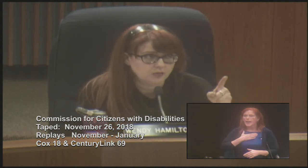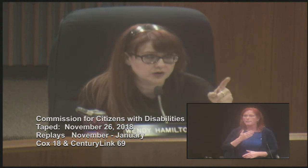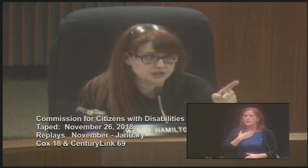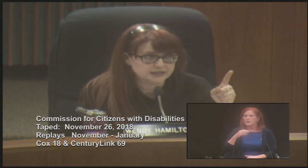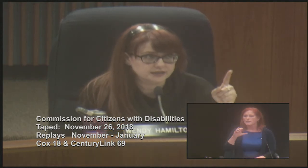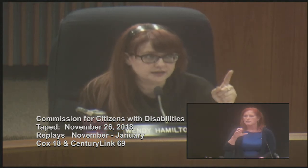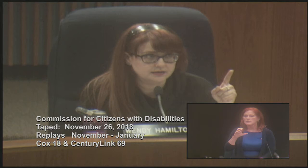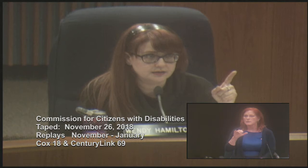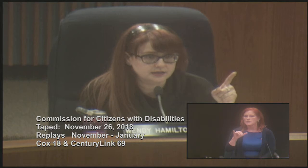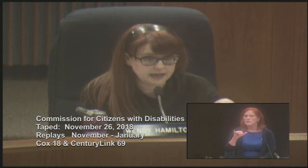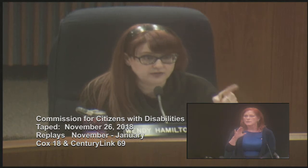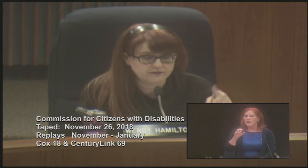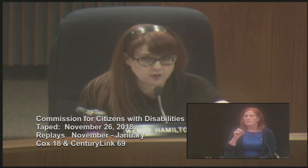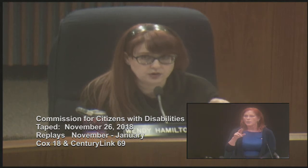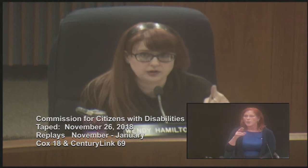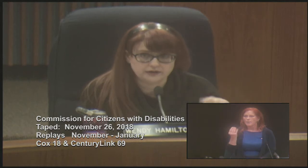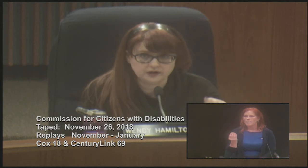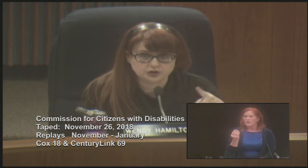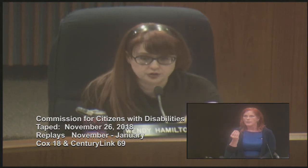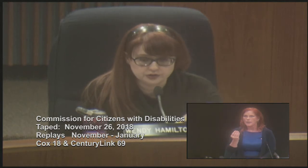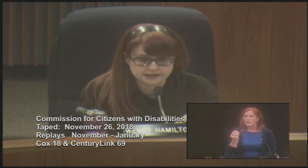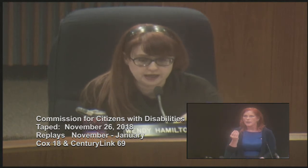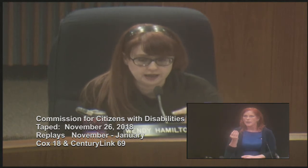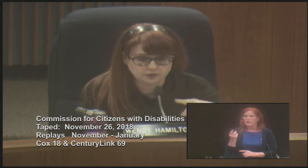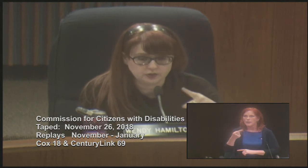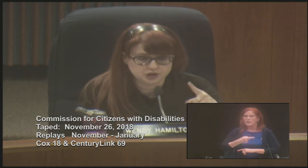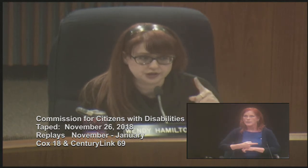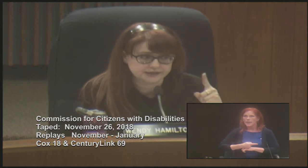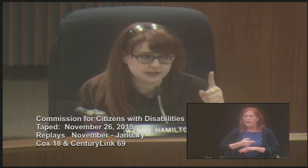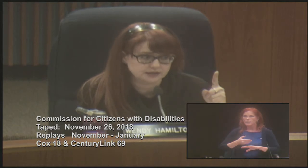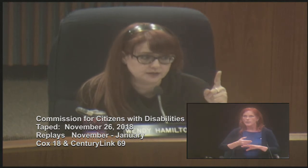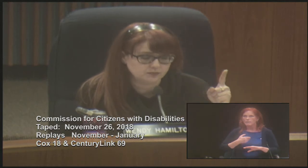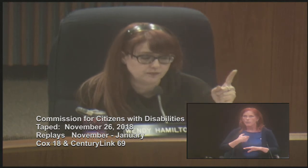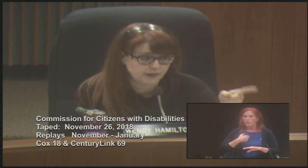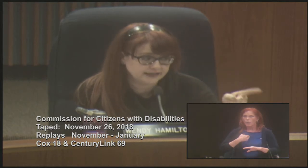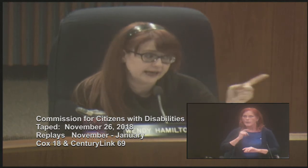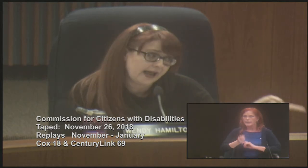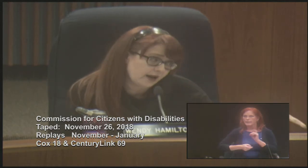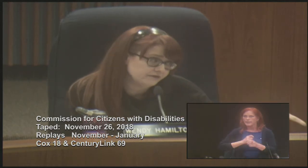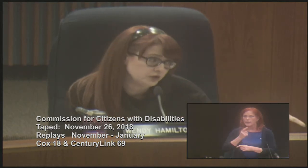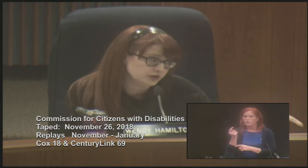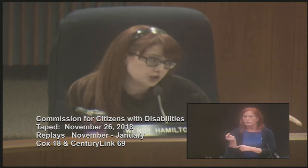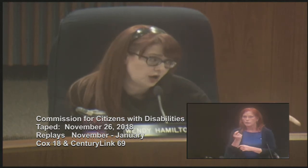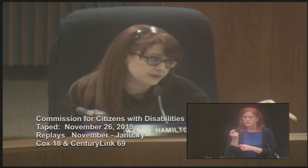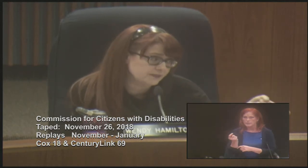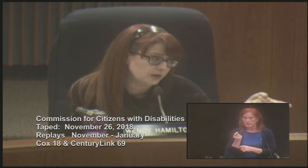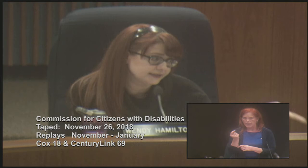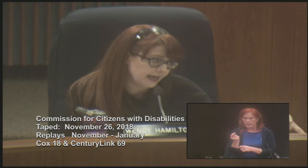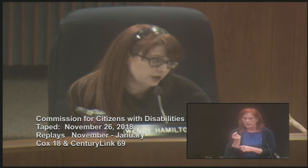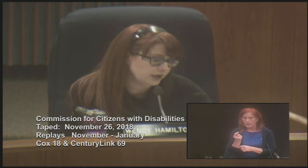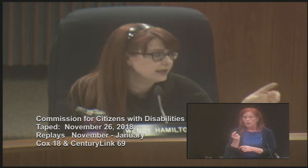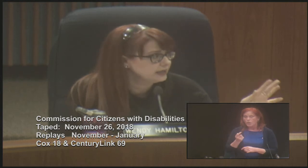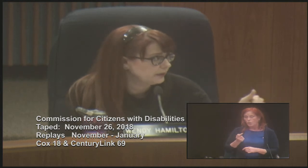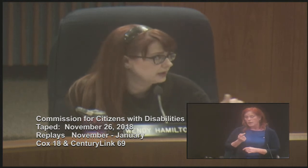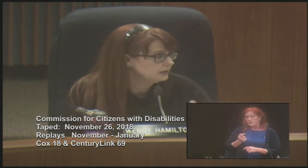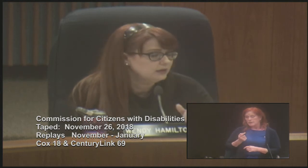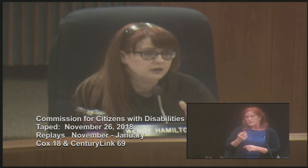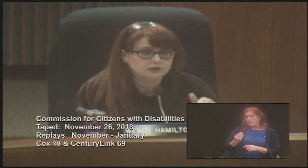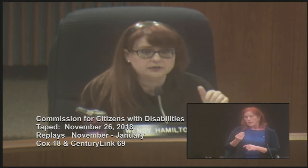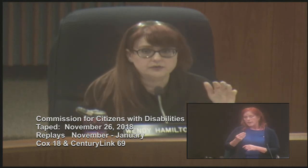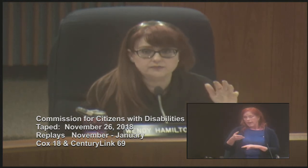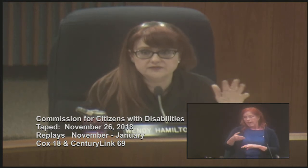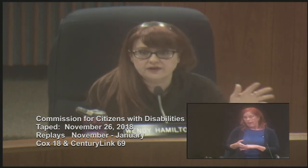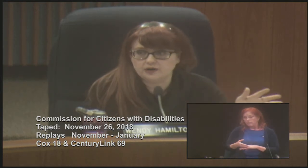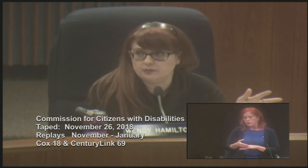which is the day before Giving Tuesday which is the Monday after Shop Small Saturday. Anyway